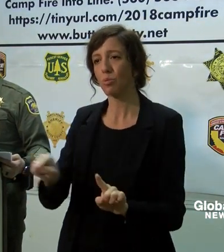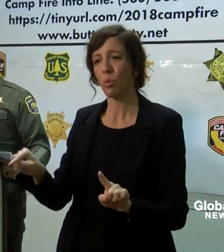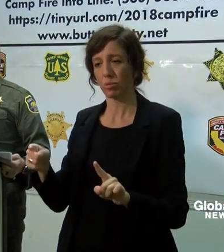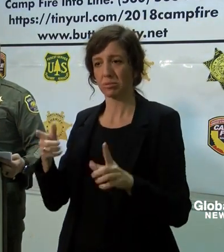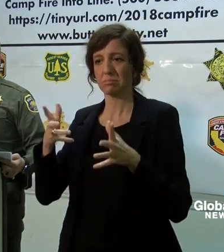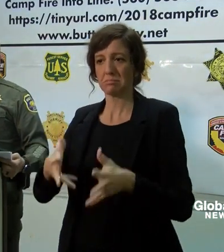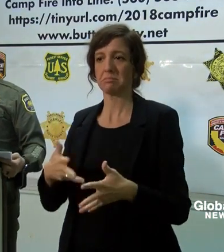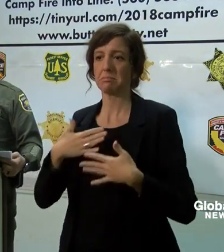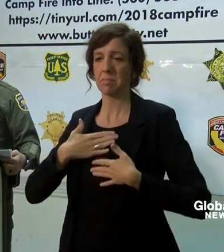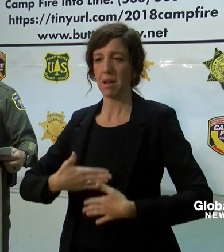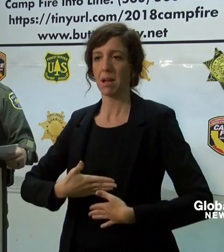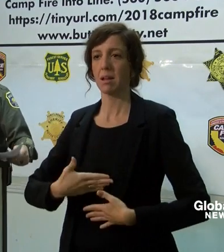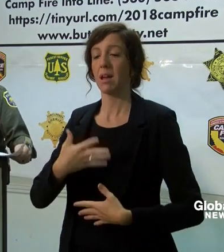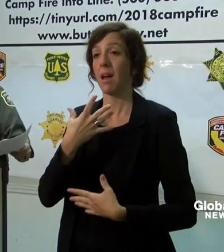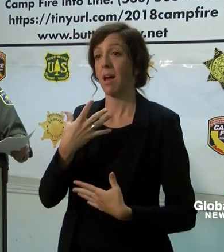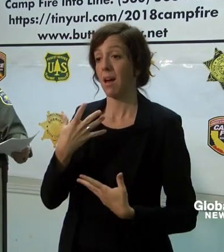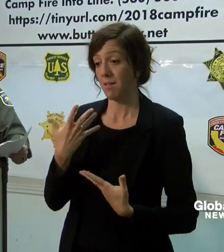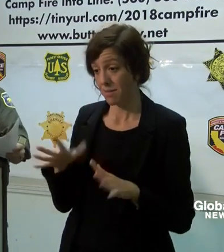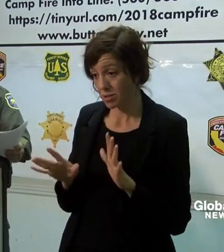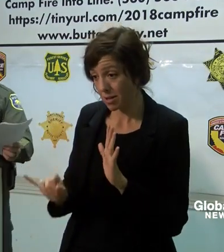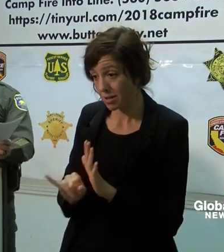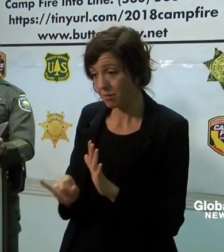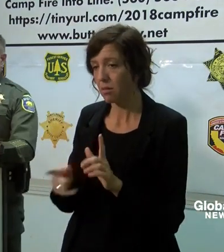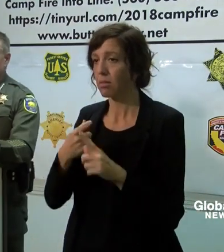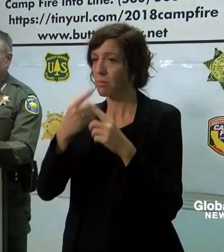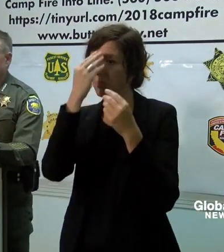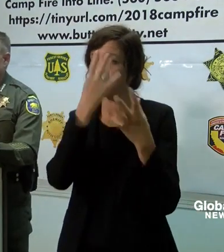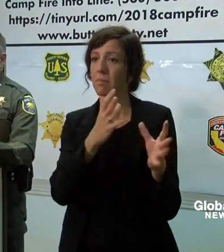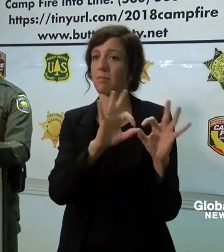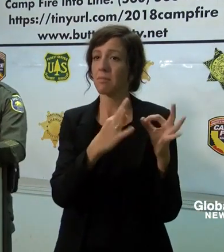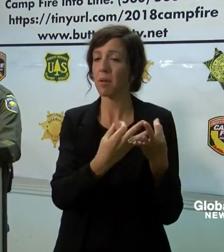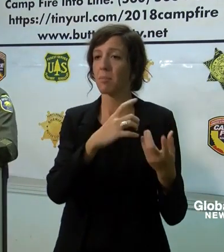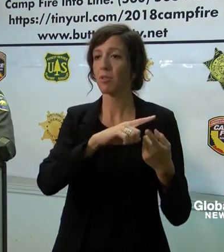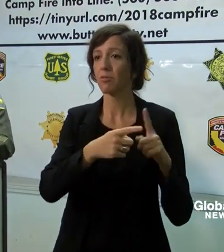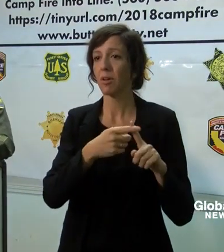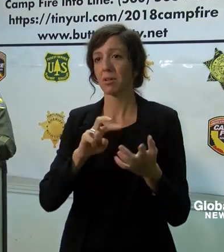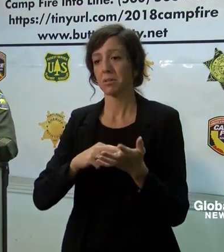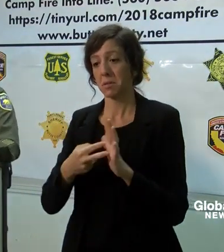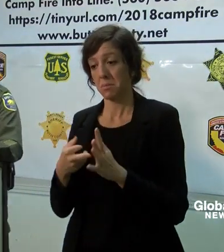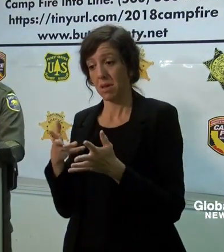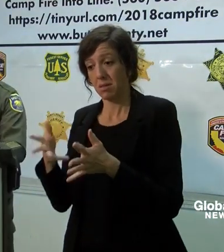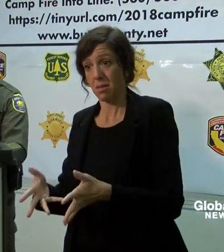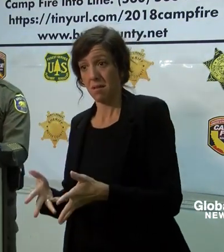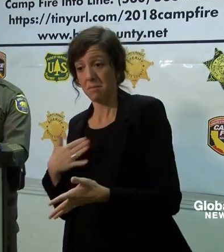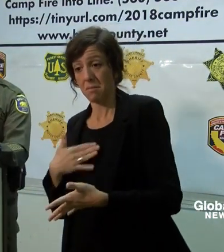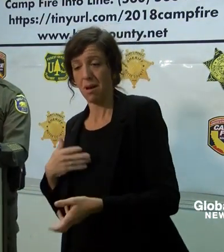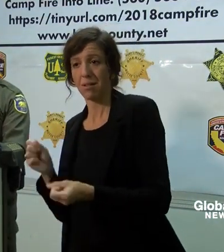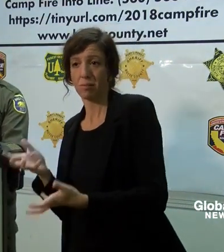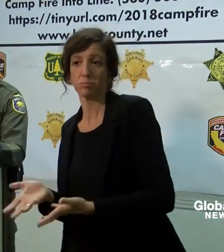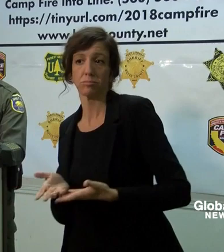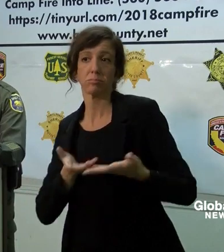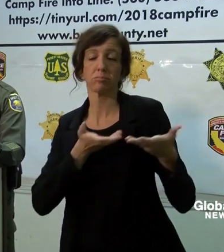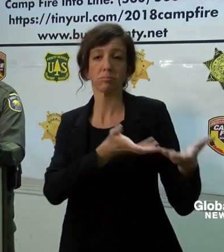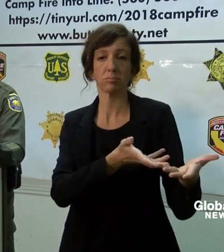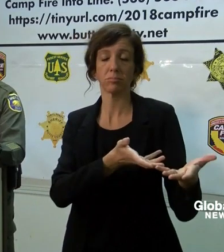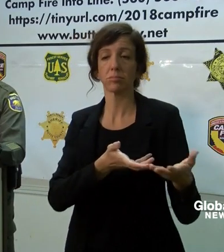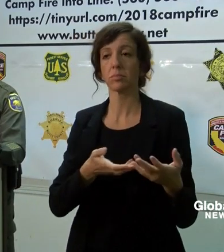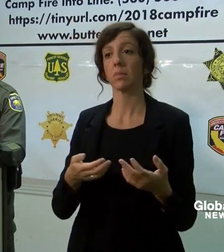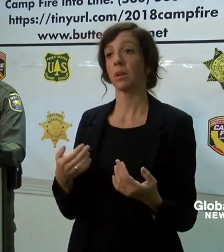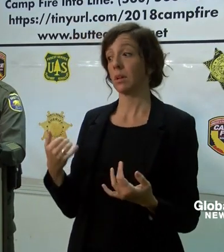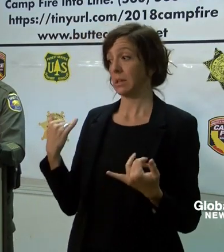remains and notify the next of kin so that we can return the remains. And as of tonight,